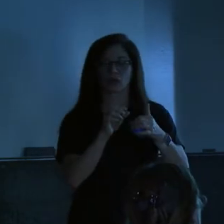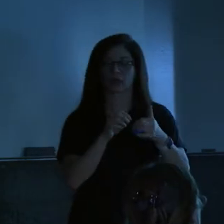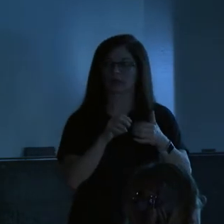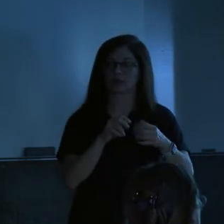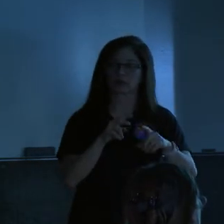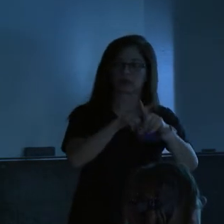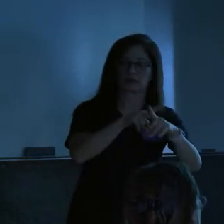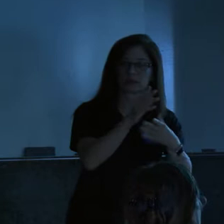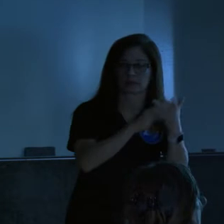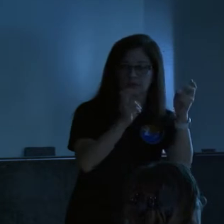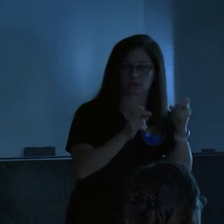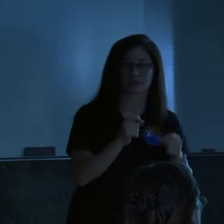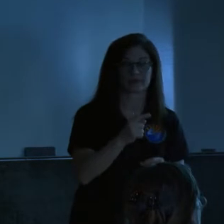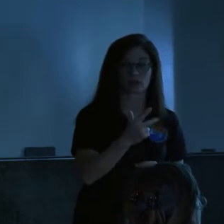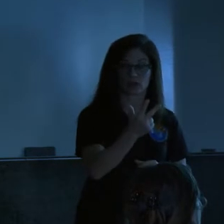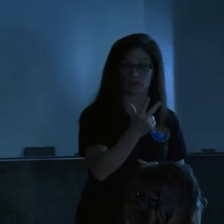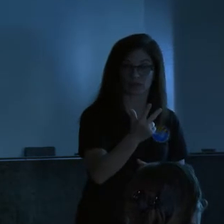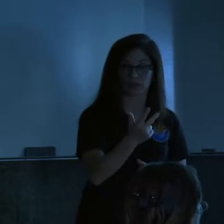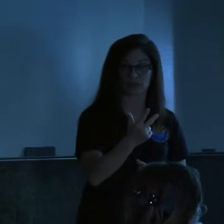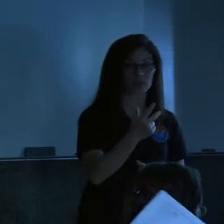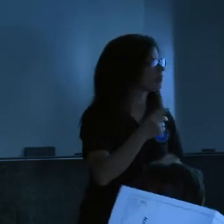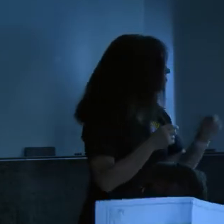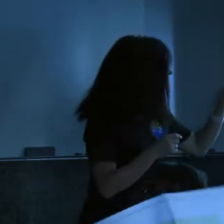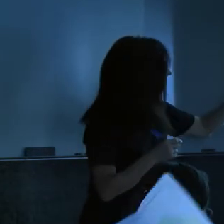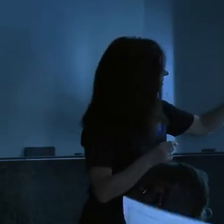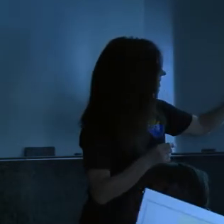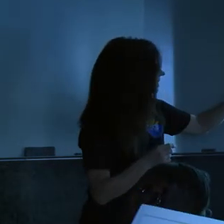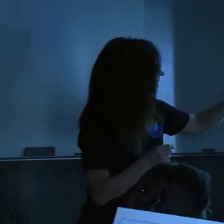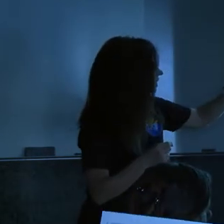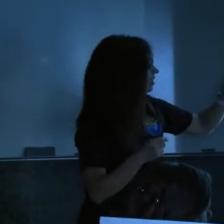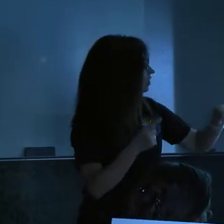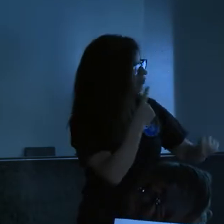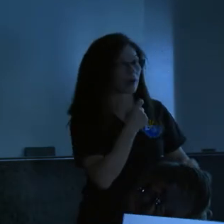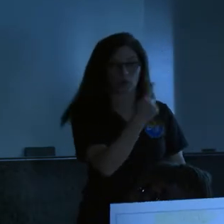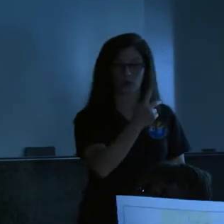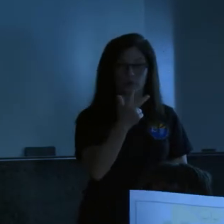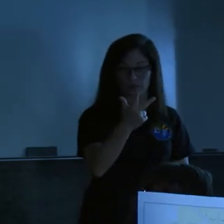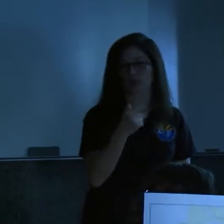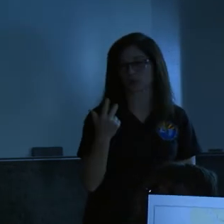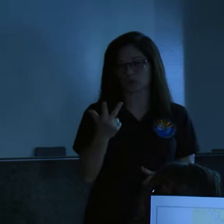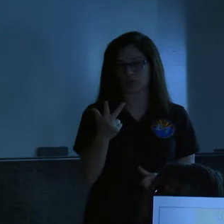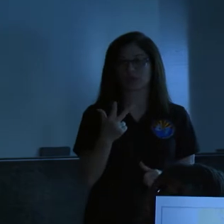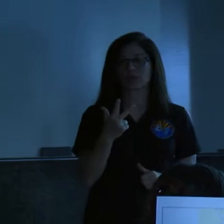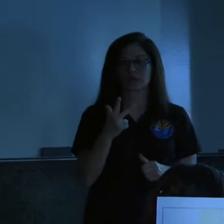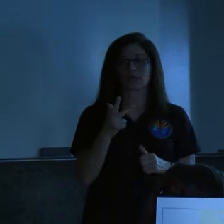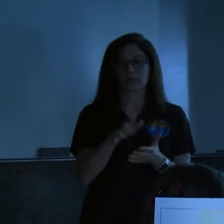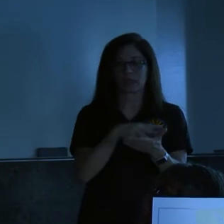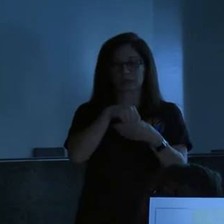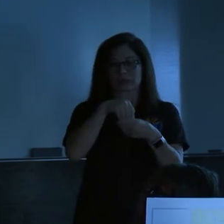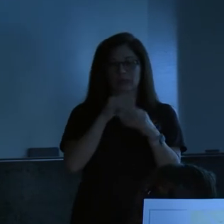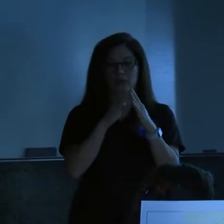If there's three, one, two, three, I'll bet those are the three homes that have flood damage inside. So something of that nature. That's how